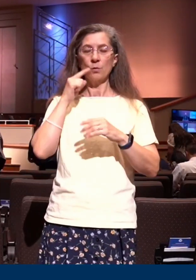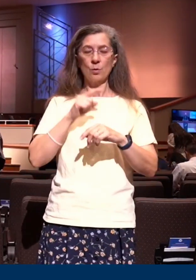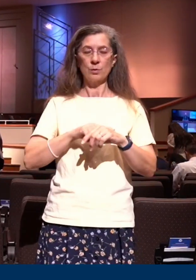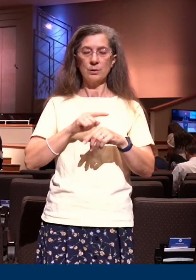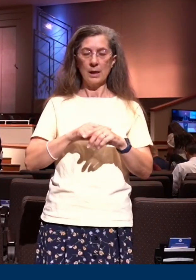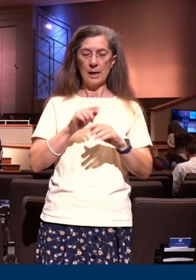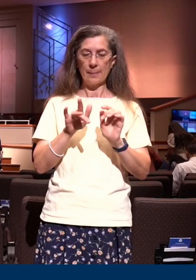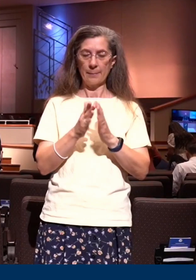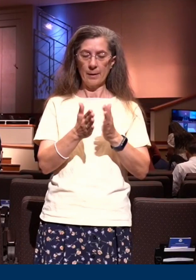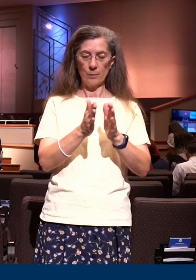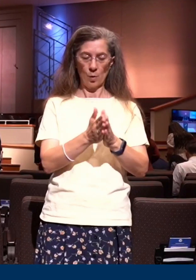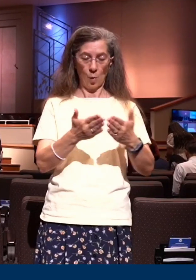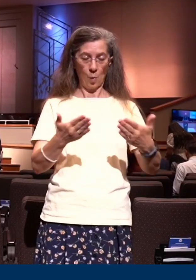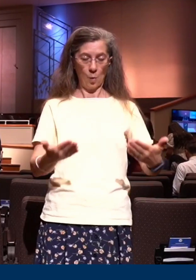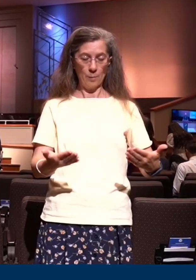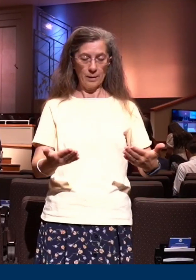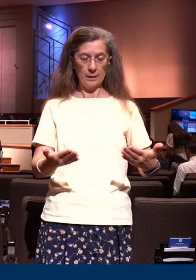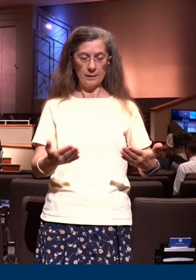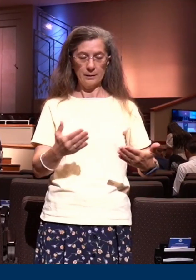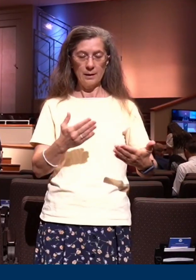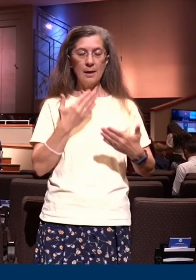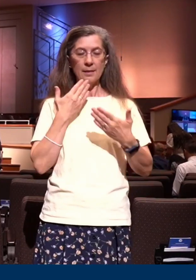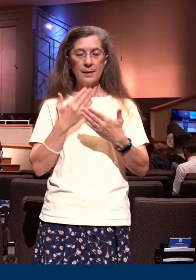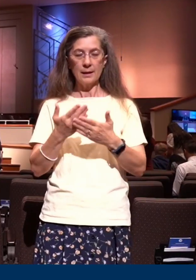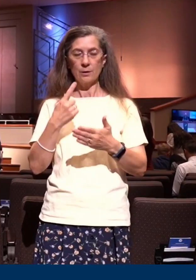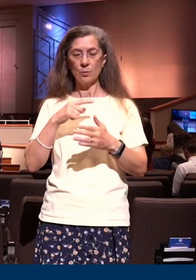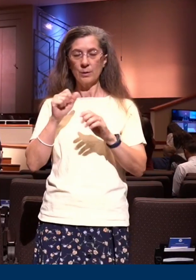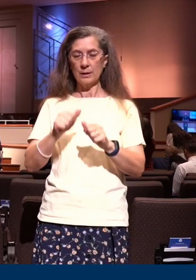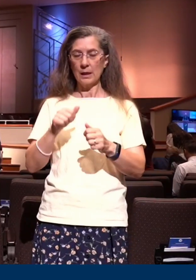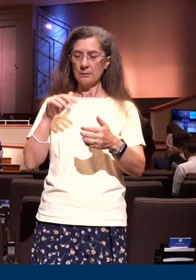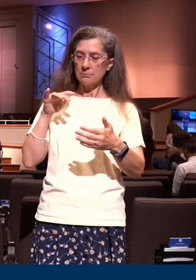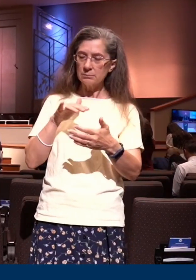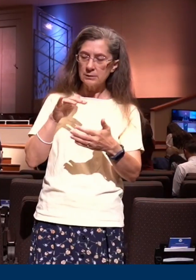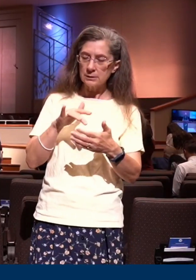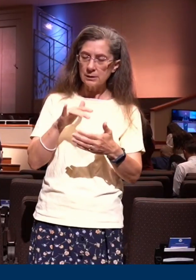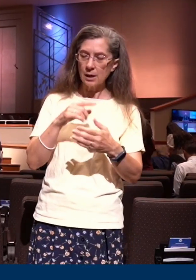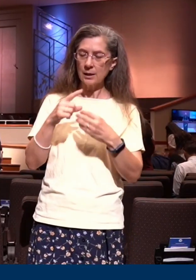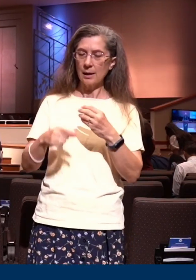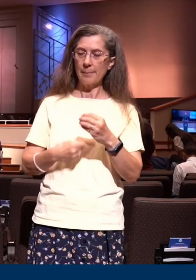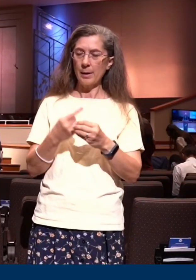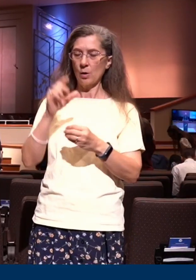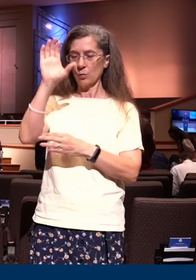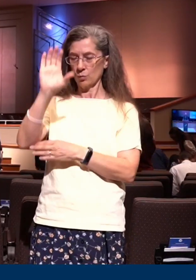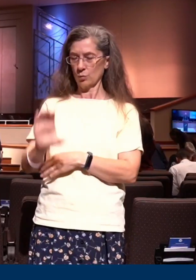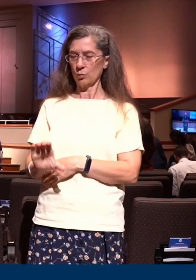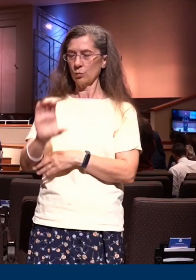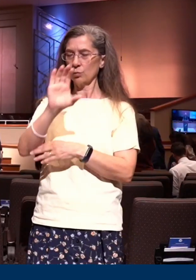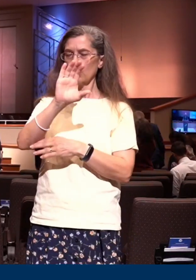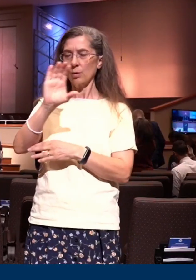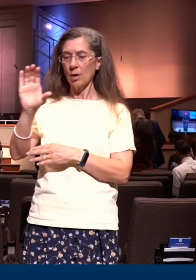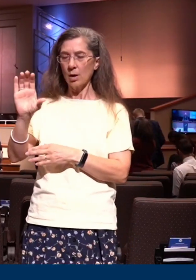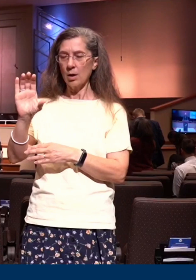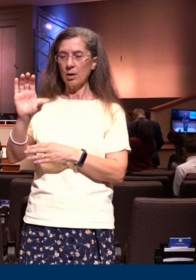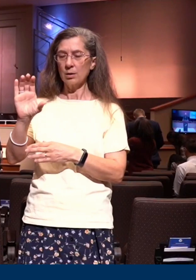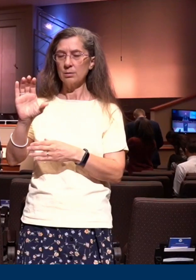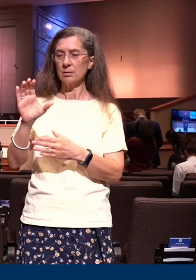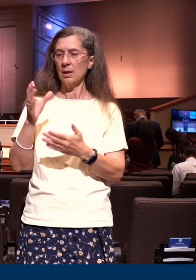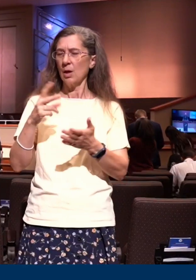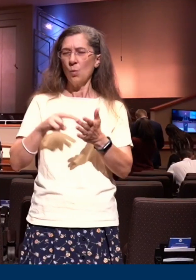we thank you that we can study the ramifications of the cross what it means to be buried in